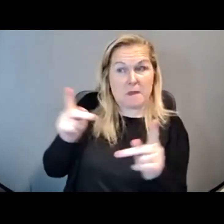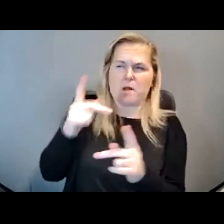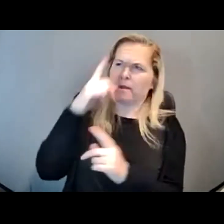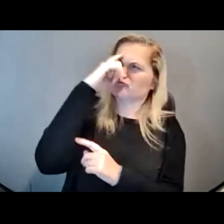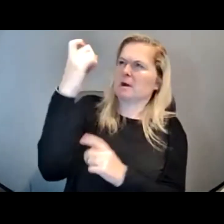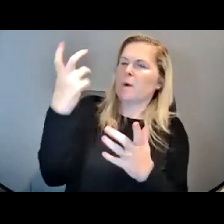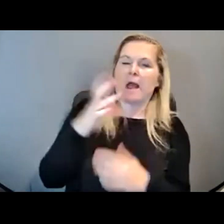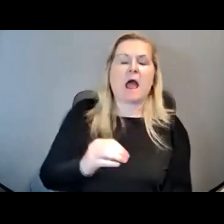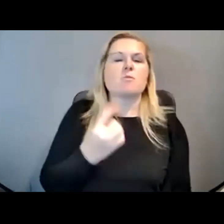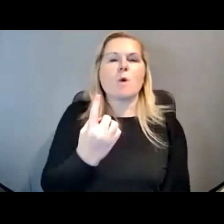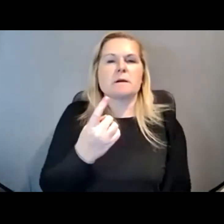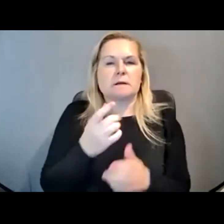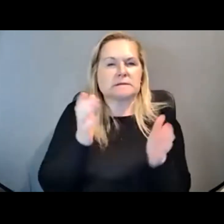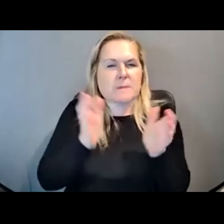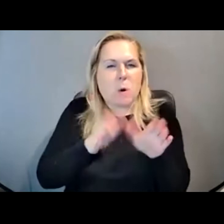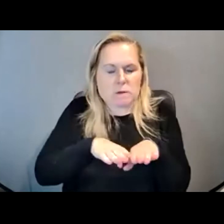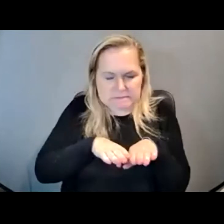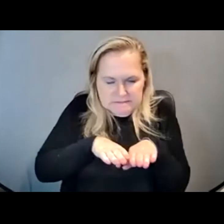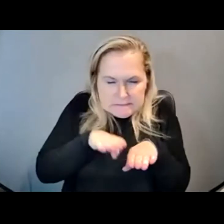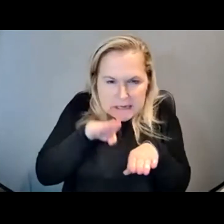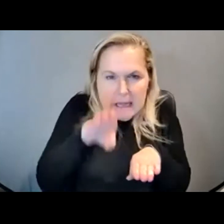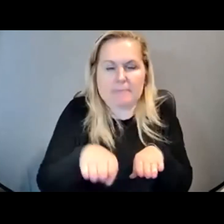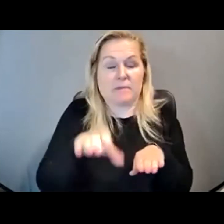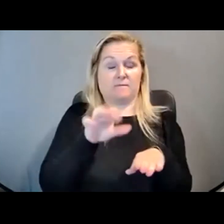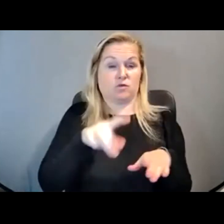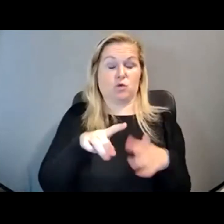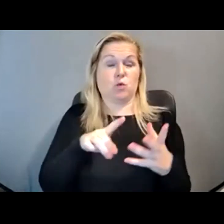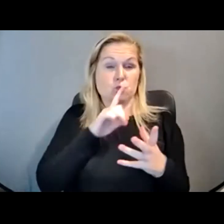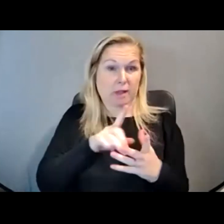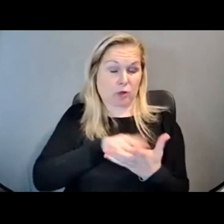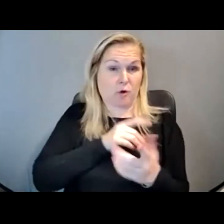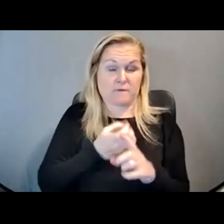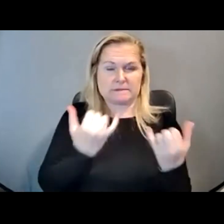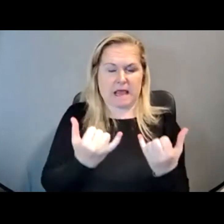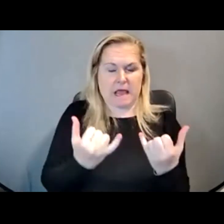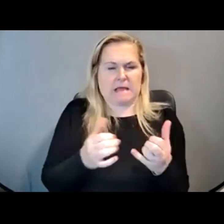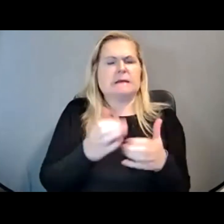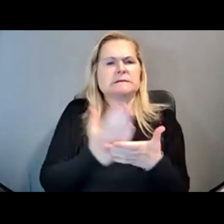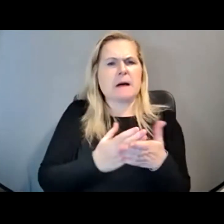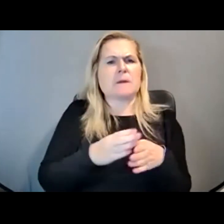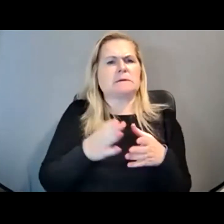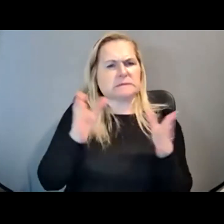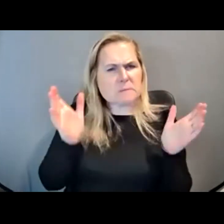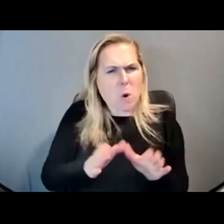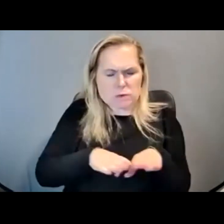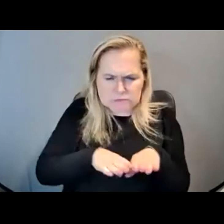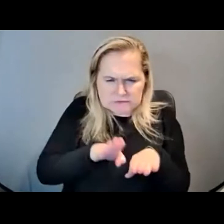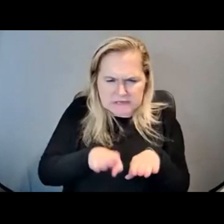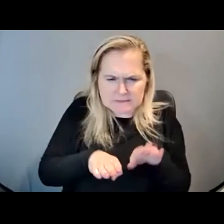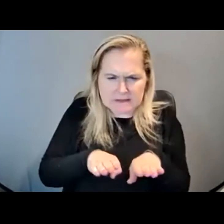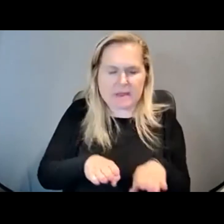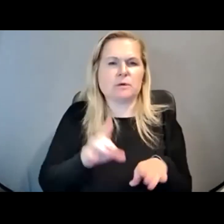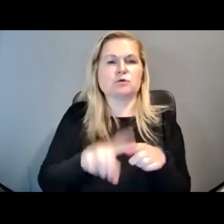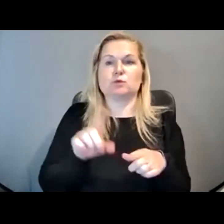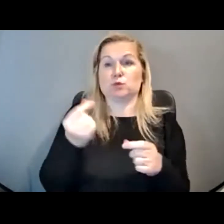one small step, if you take anything from today, I hope it's, what are some small steps I can take to start advancing